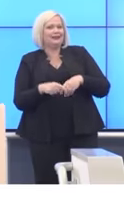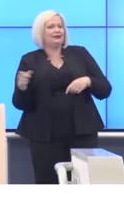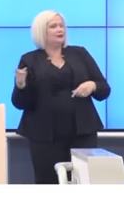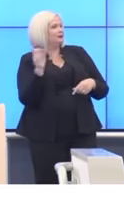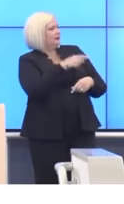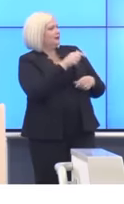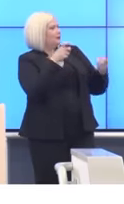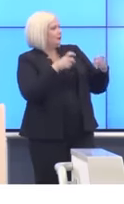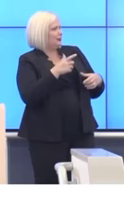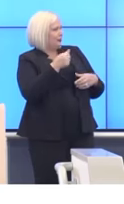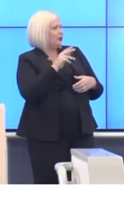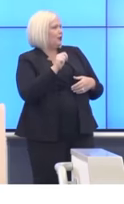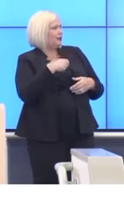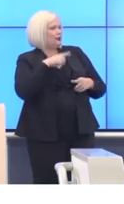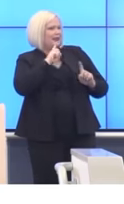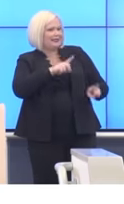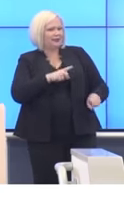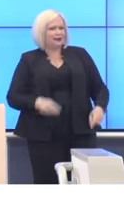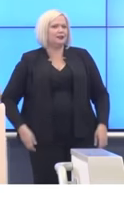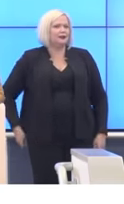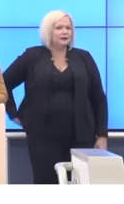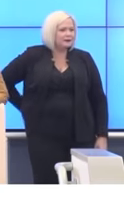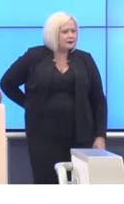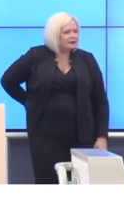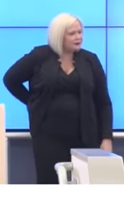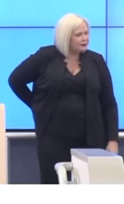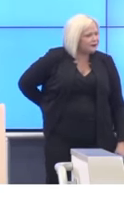going to ask Director Gordon to answer that one for you.